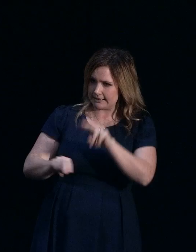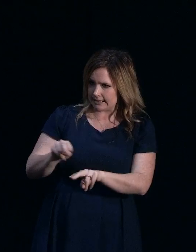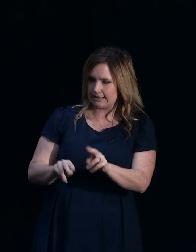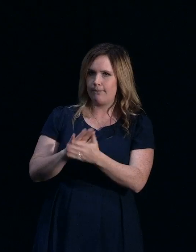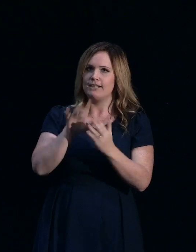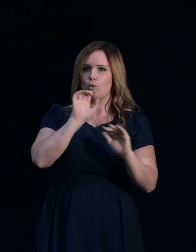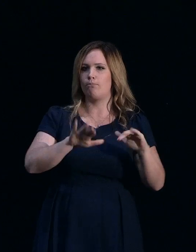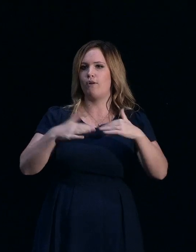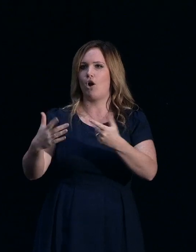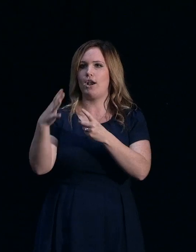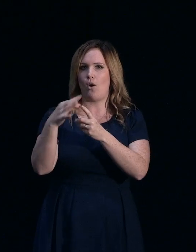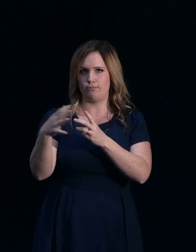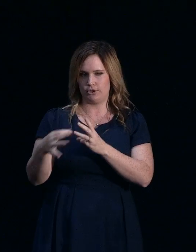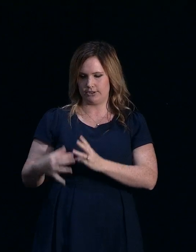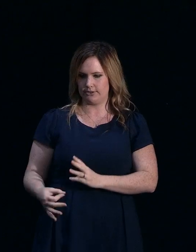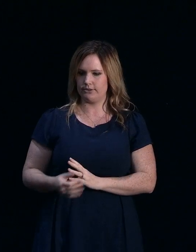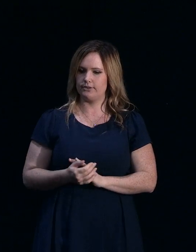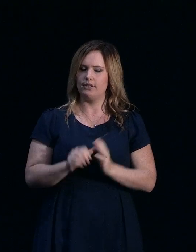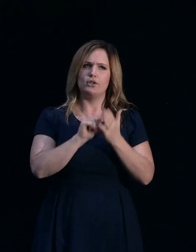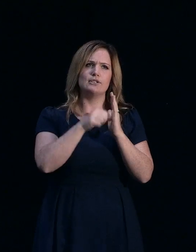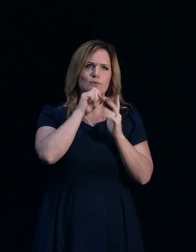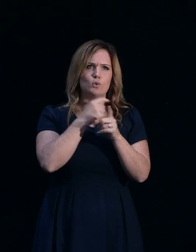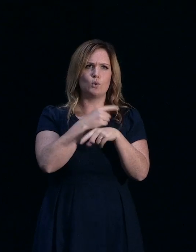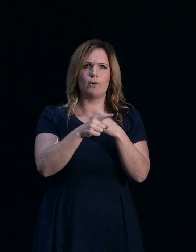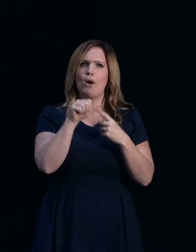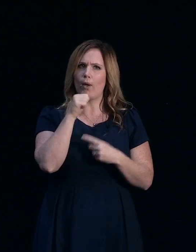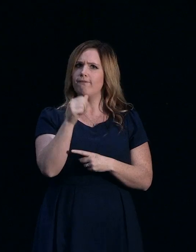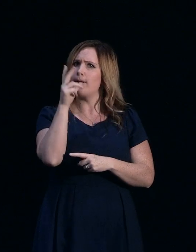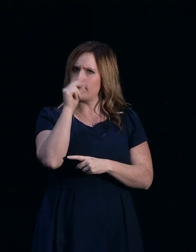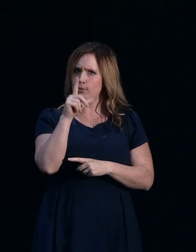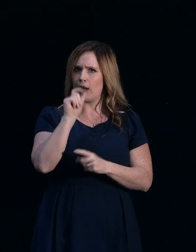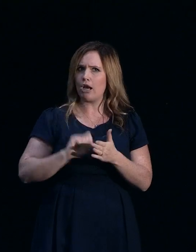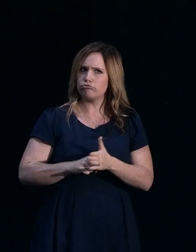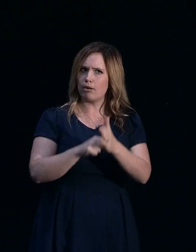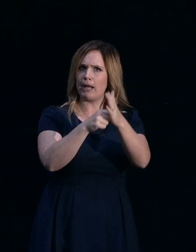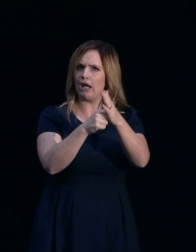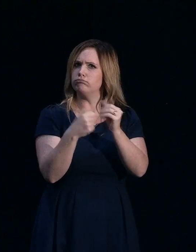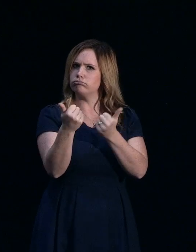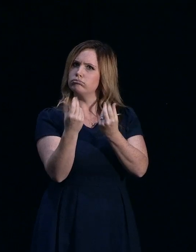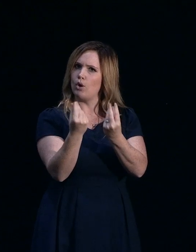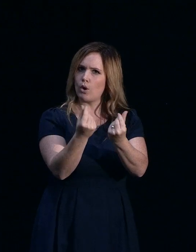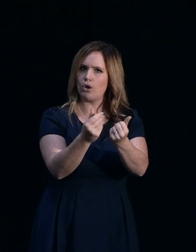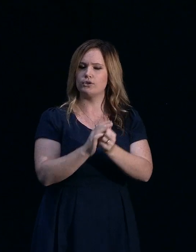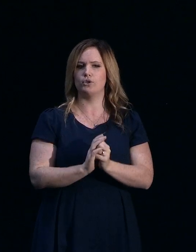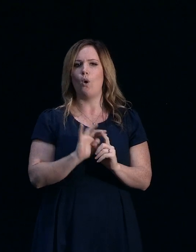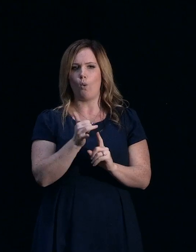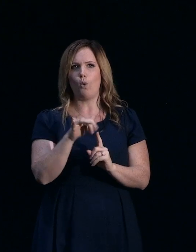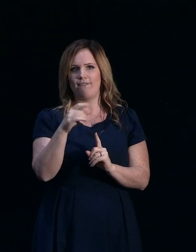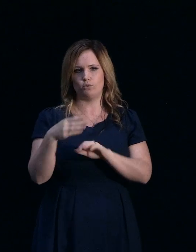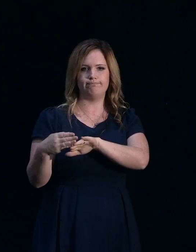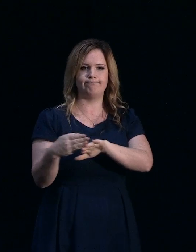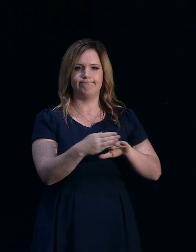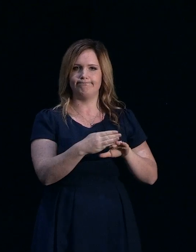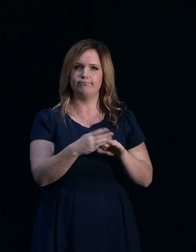options. And so they'll talk to you about whether your house is economic to repair or not. So whether it can be repaired or whether it needs to be